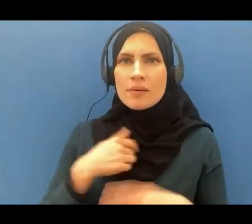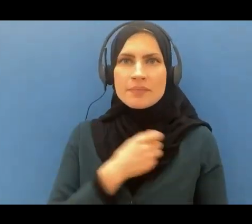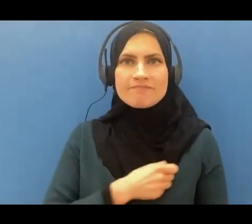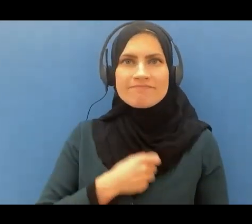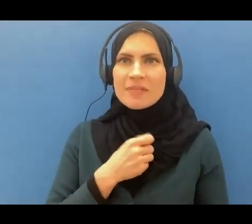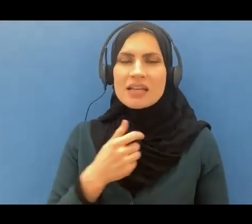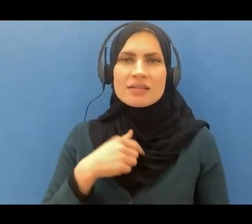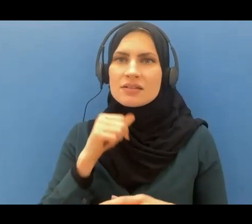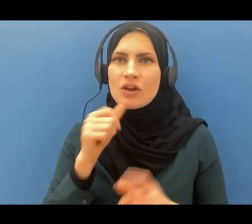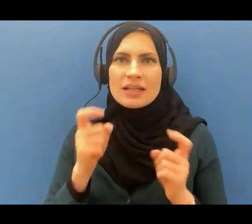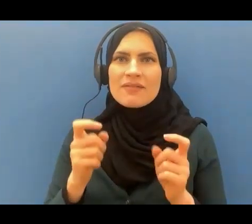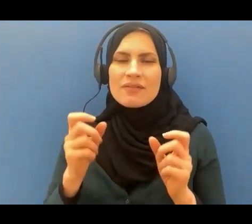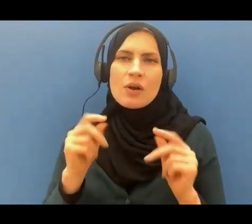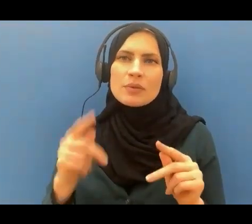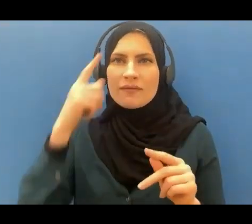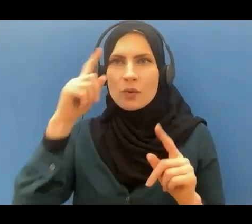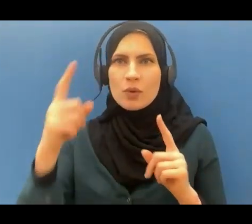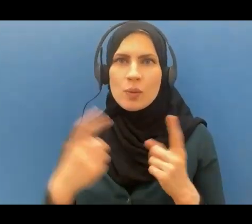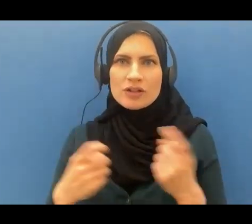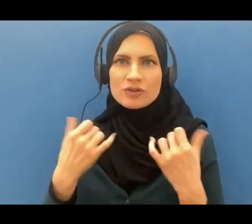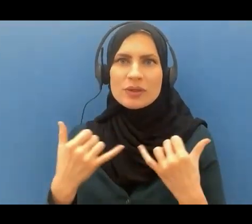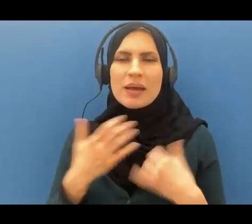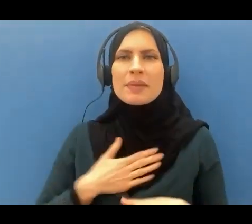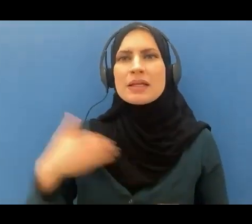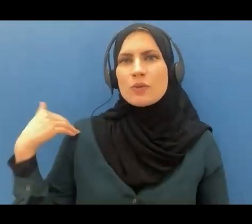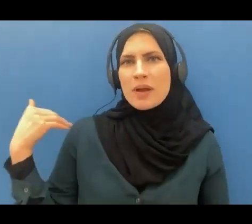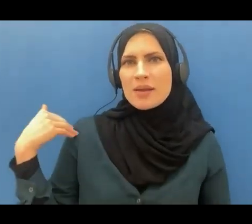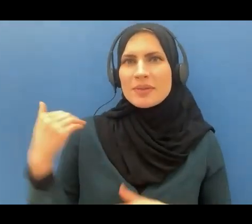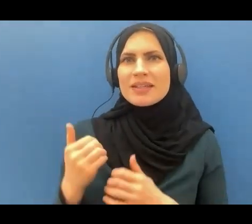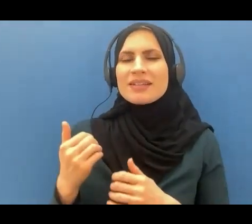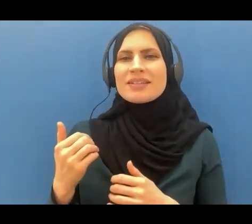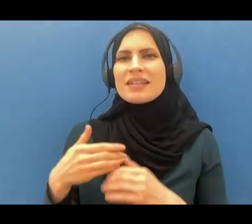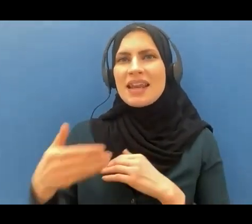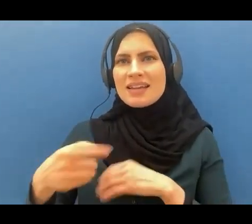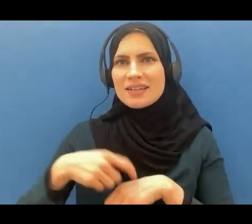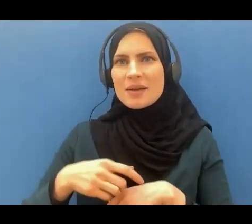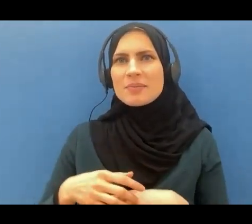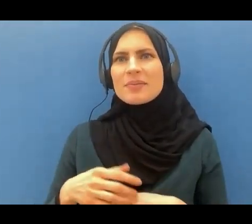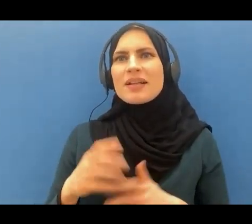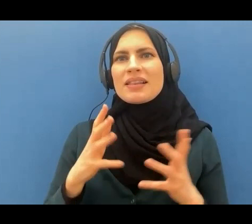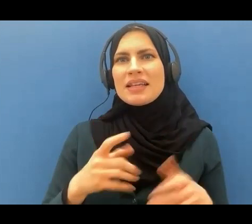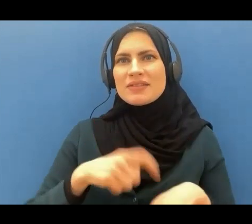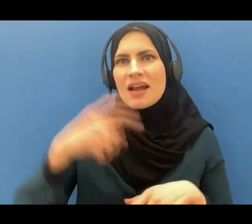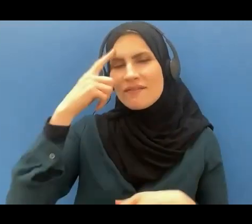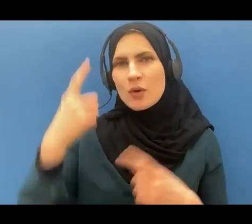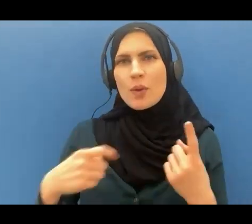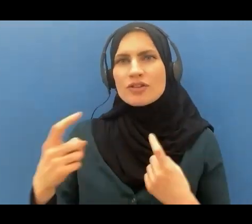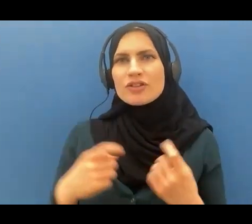chance for questions today please remind me somebody next time to leave time for questions and if